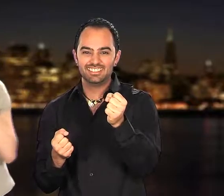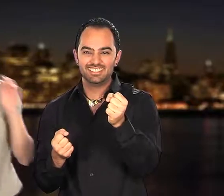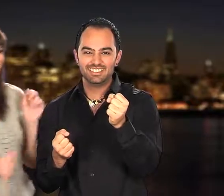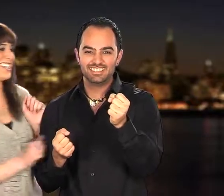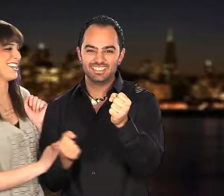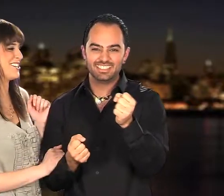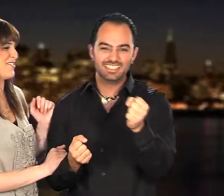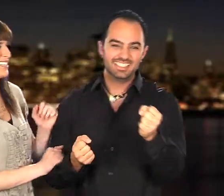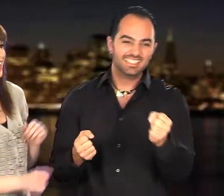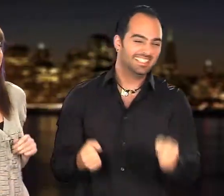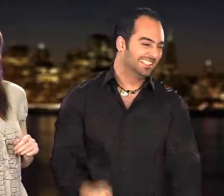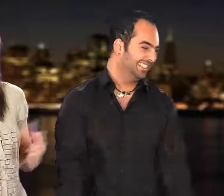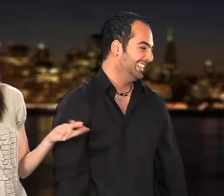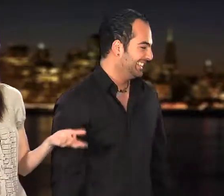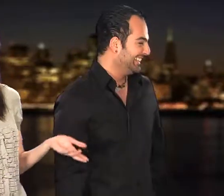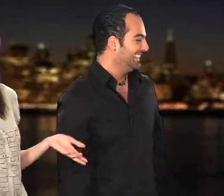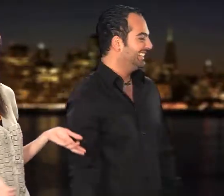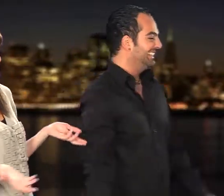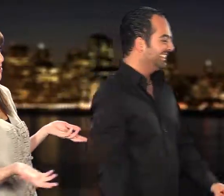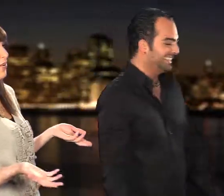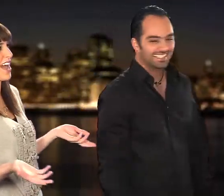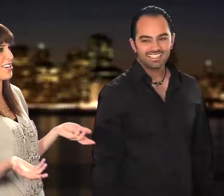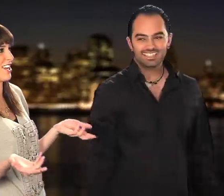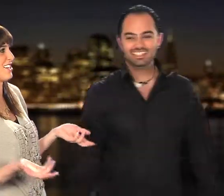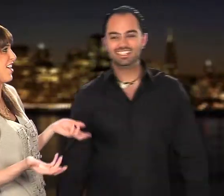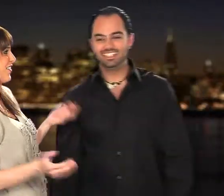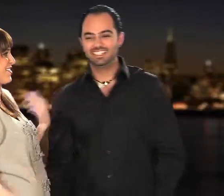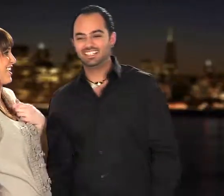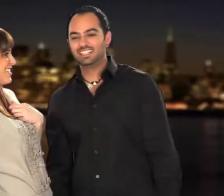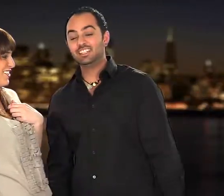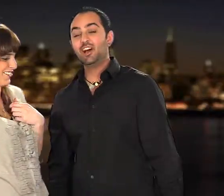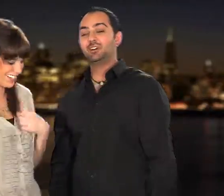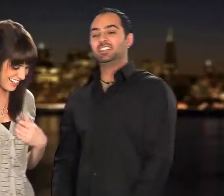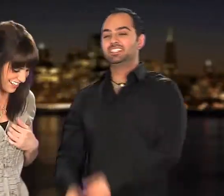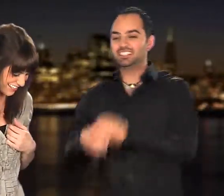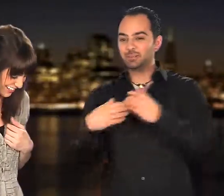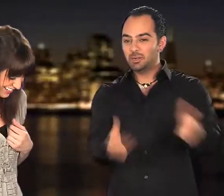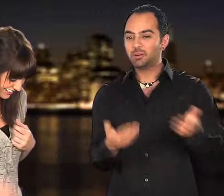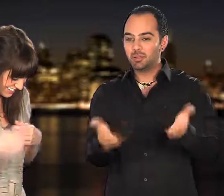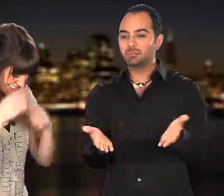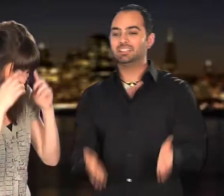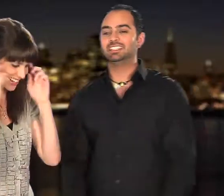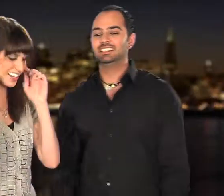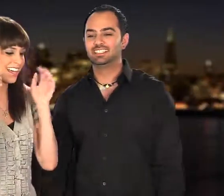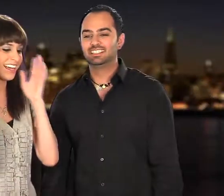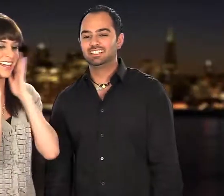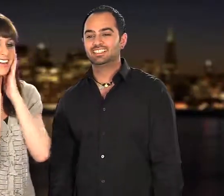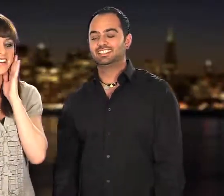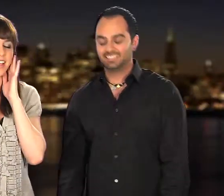I need it to be silent, please. I'm like, should I be quiet? Should I talk? What should I do? No, you just interrupt me. Okay.